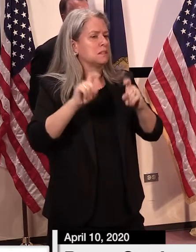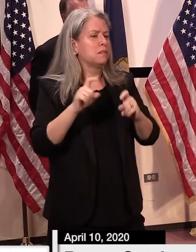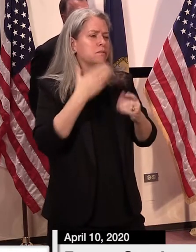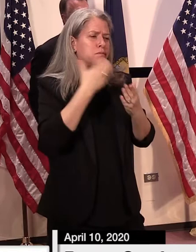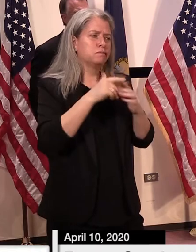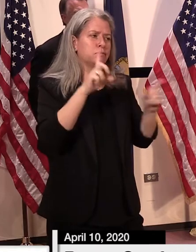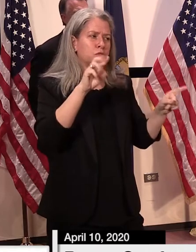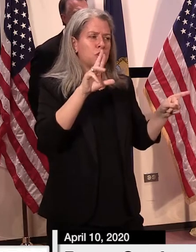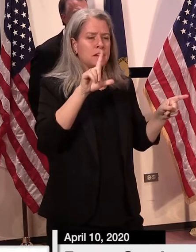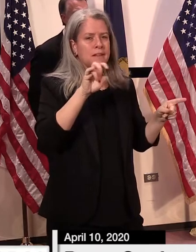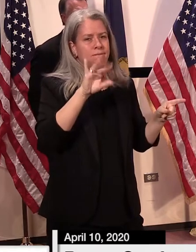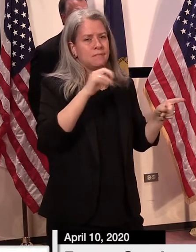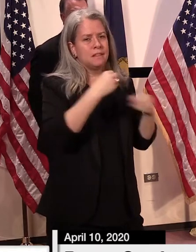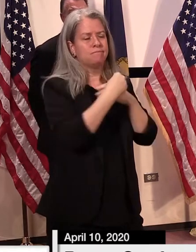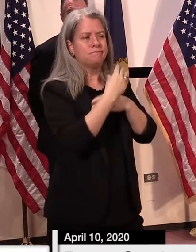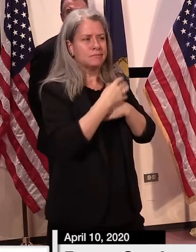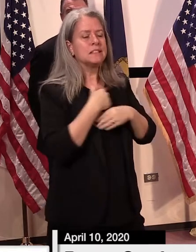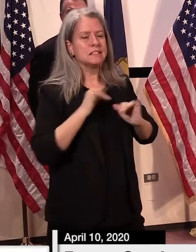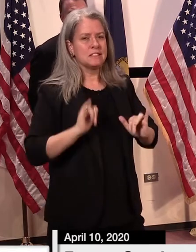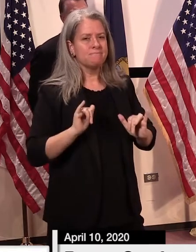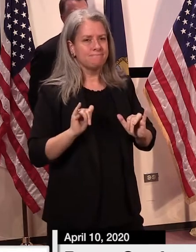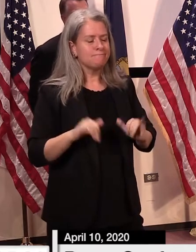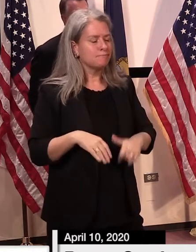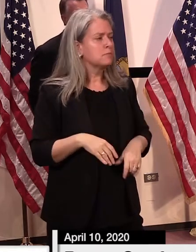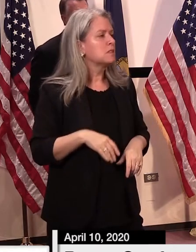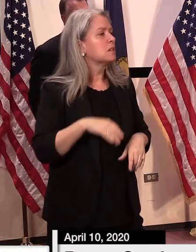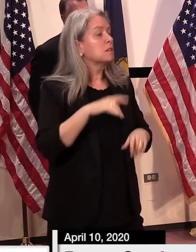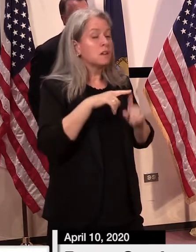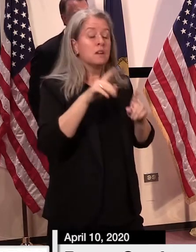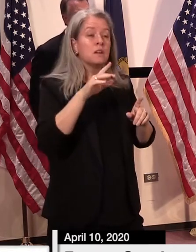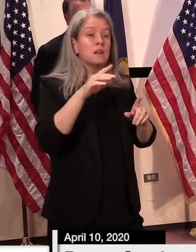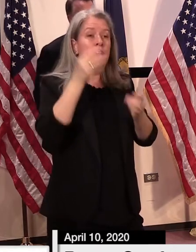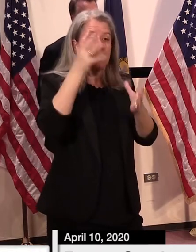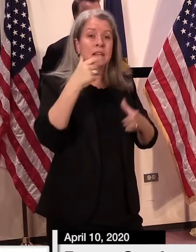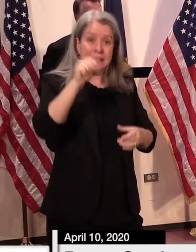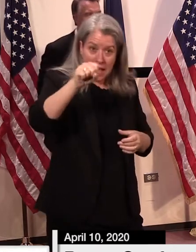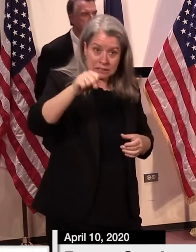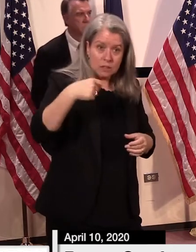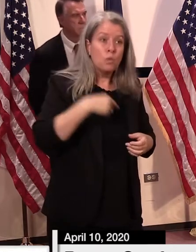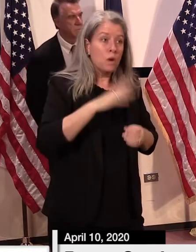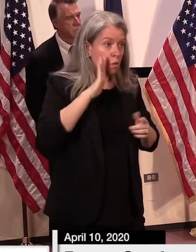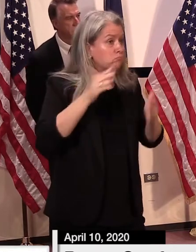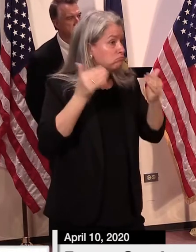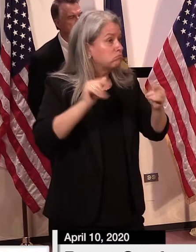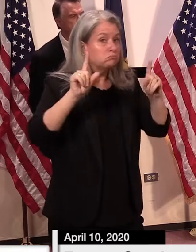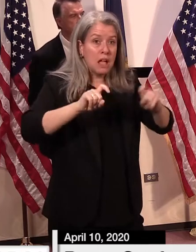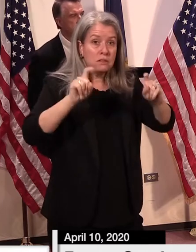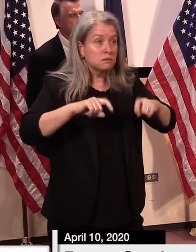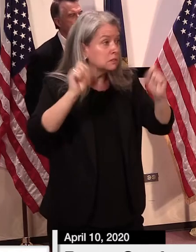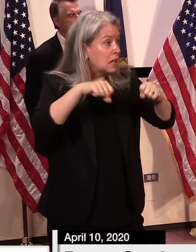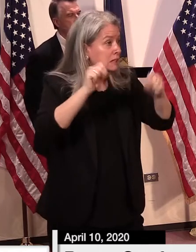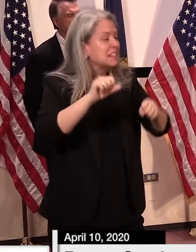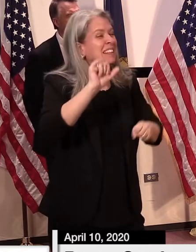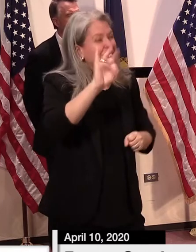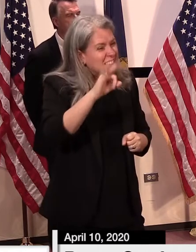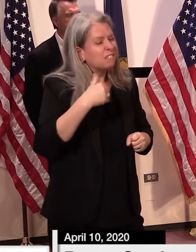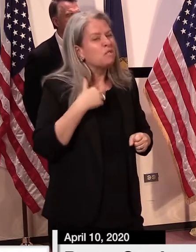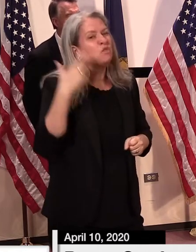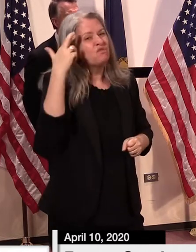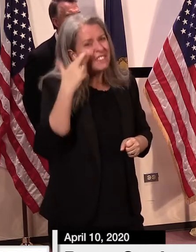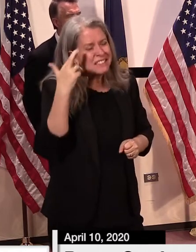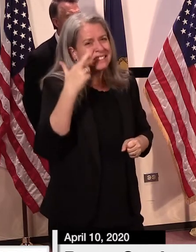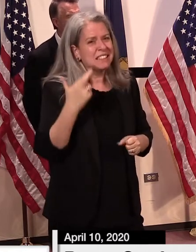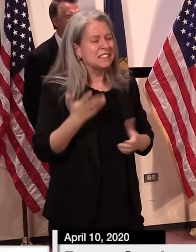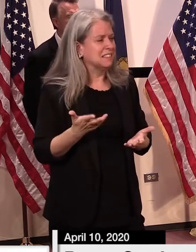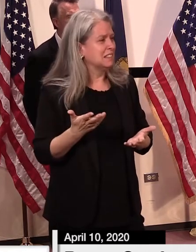the answer is, we will test as soon as we have reason to do so.